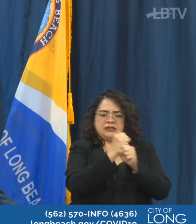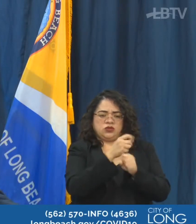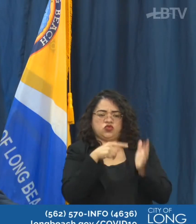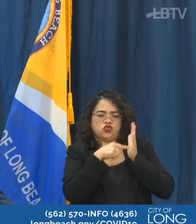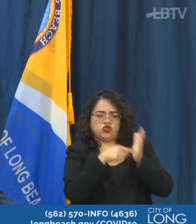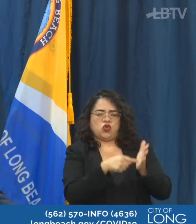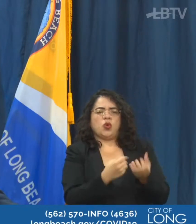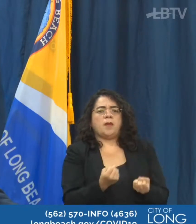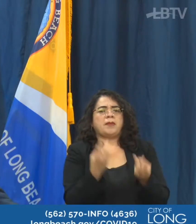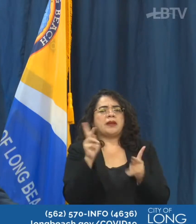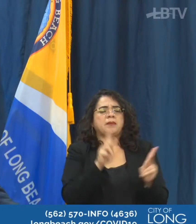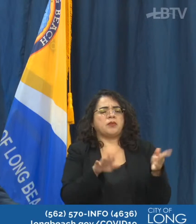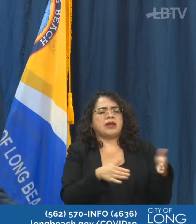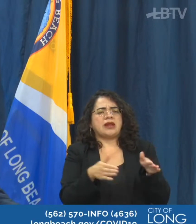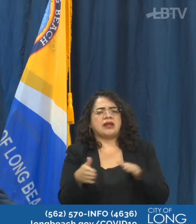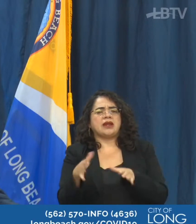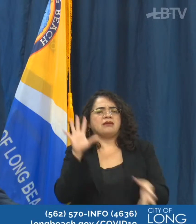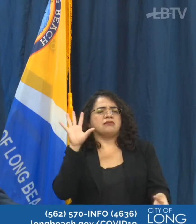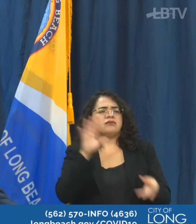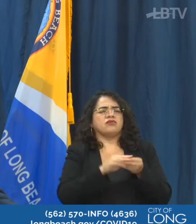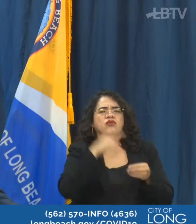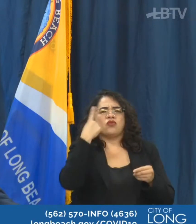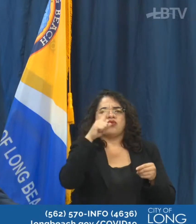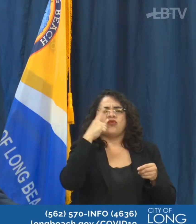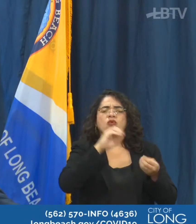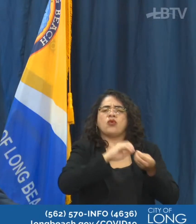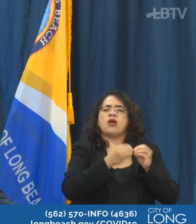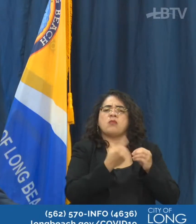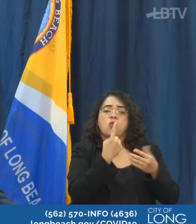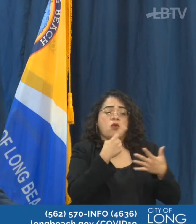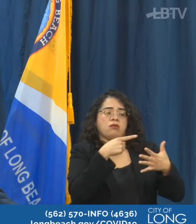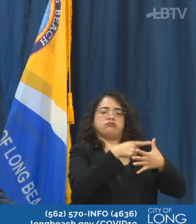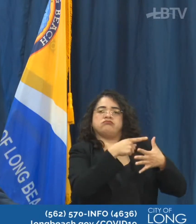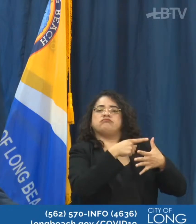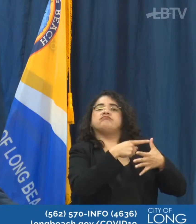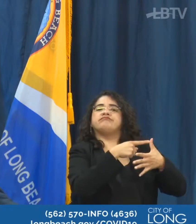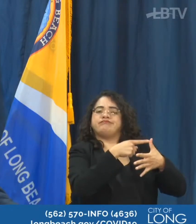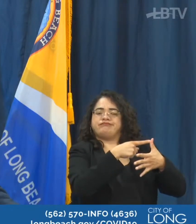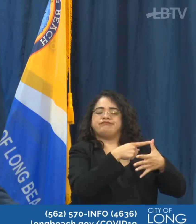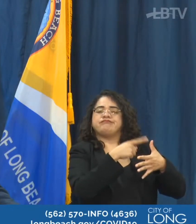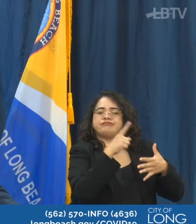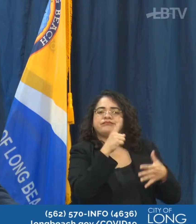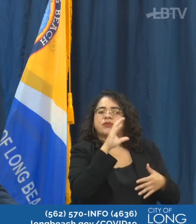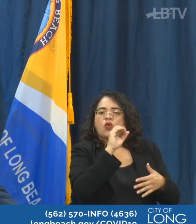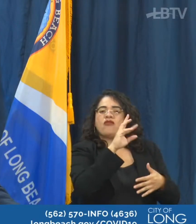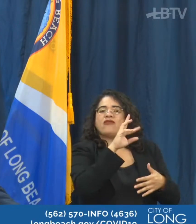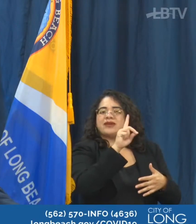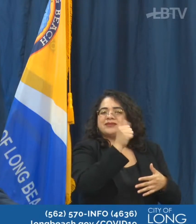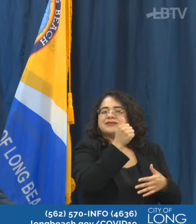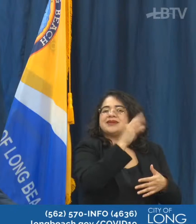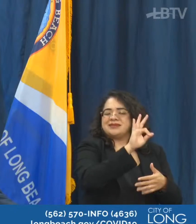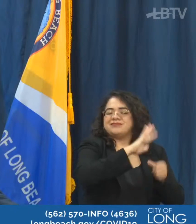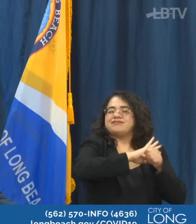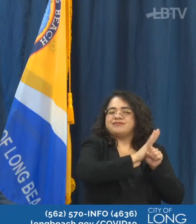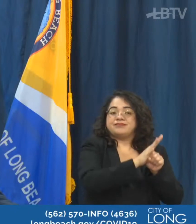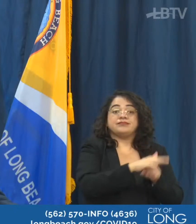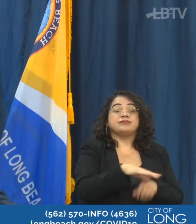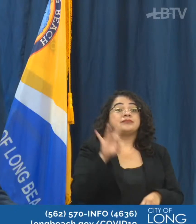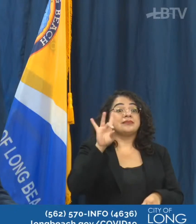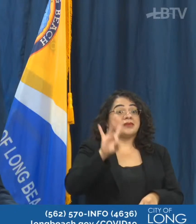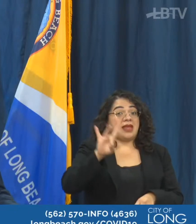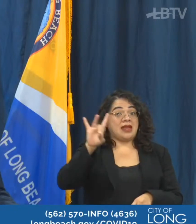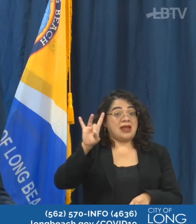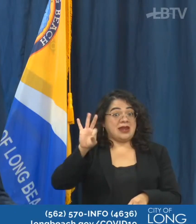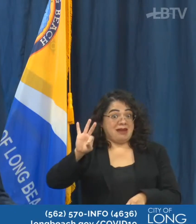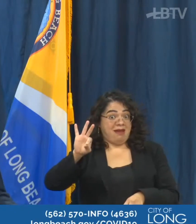And it's really tragic. We know that most of our deaths, currently 89 of them, come from a long term care